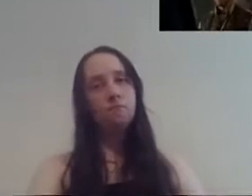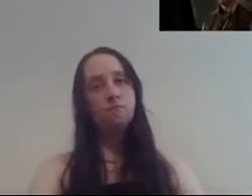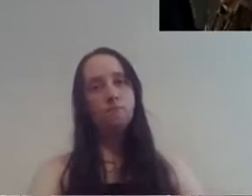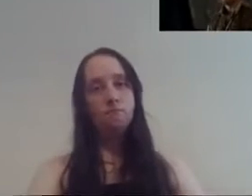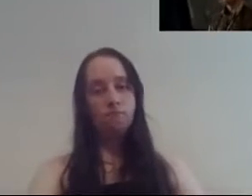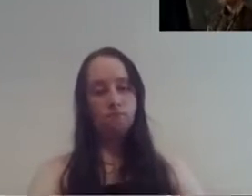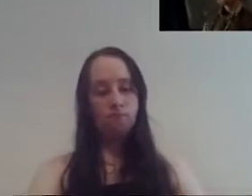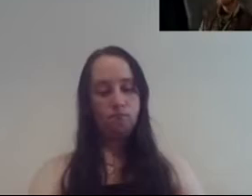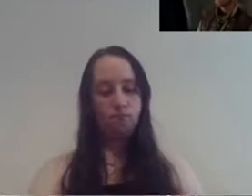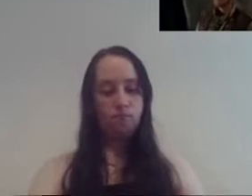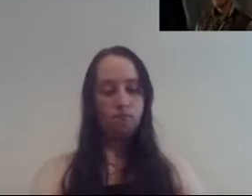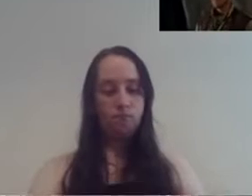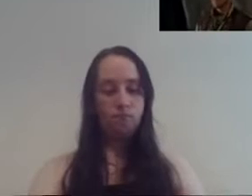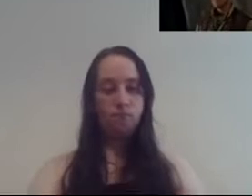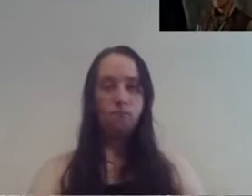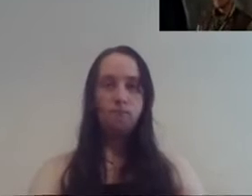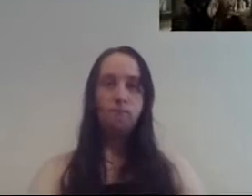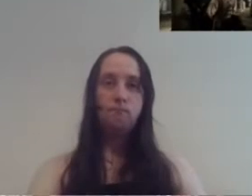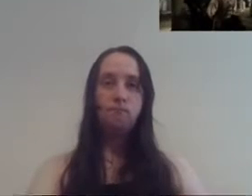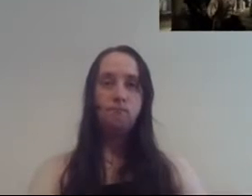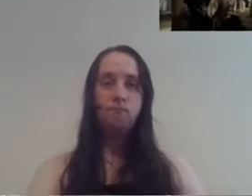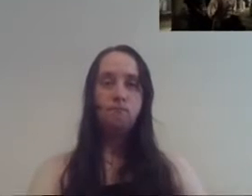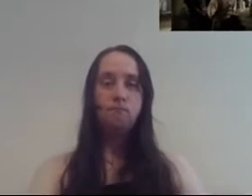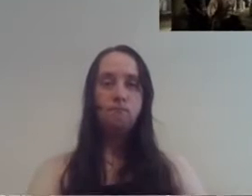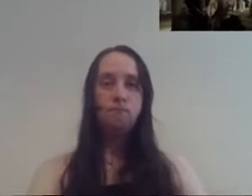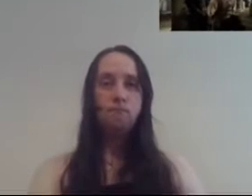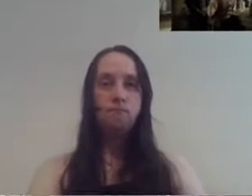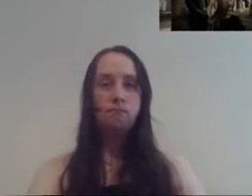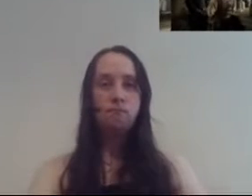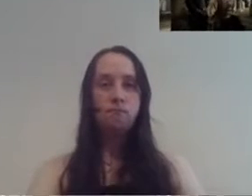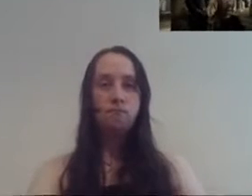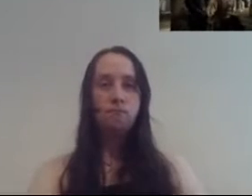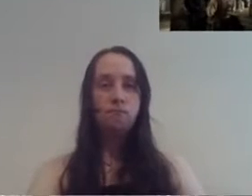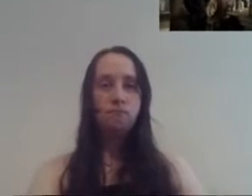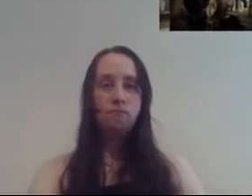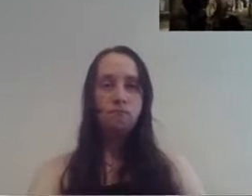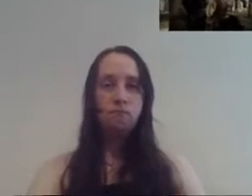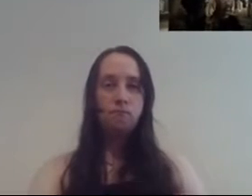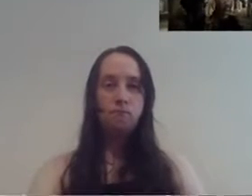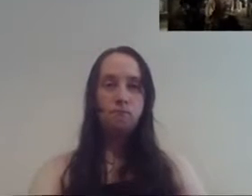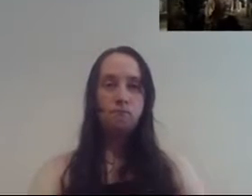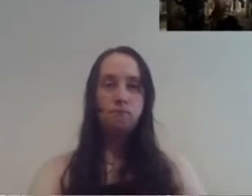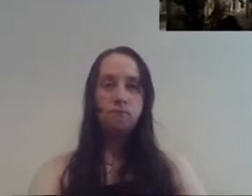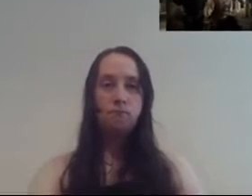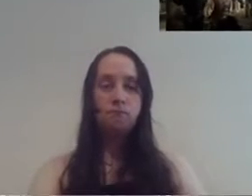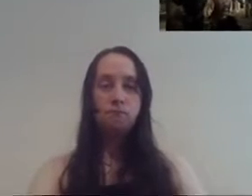any money for you hmm well this prison would be a fine place for you to think about what you've done